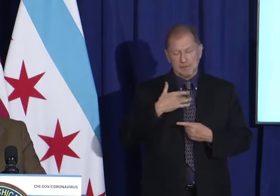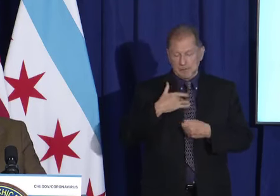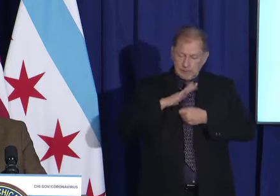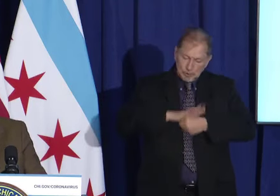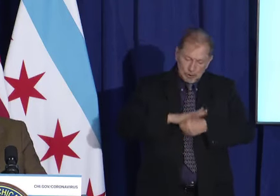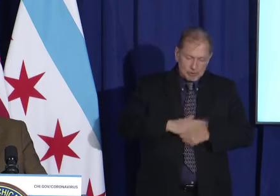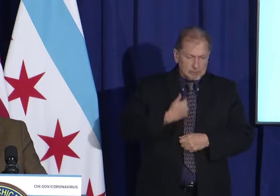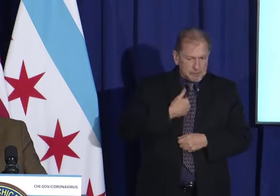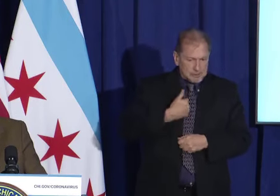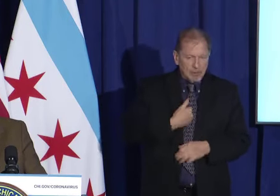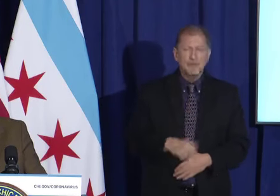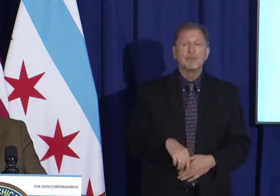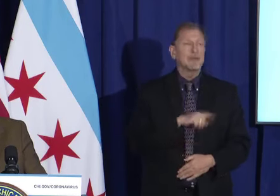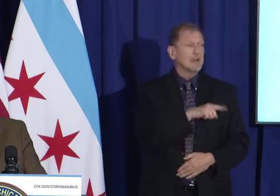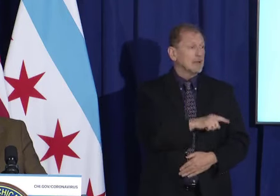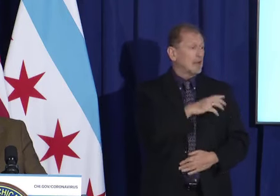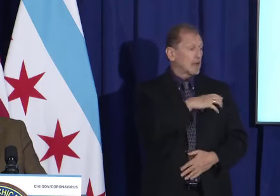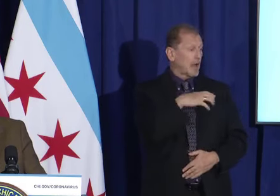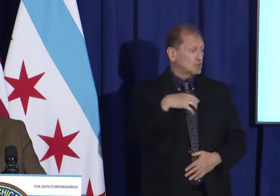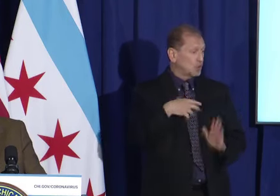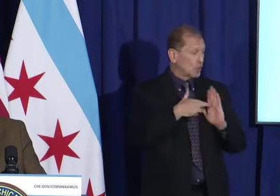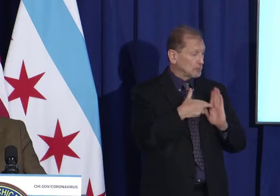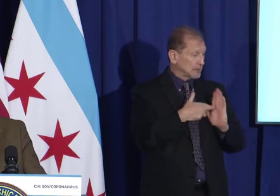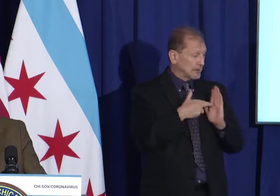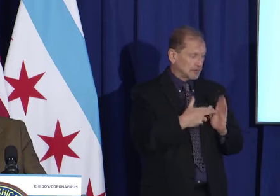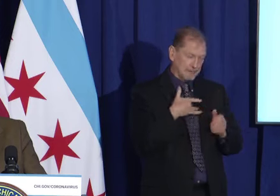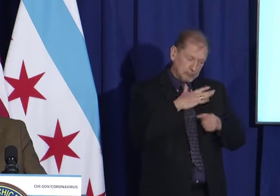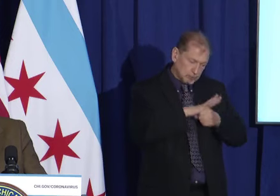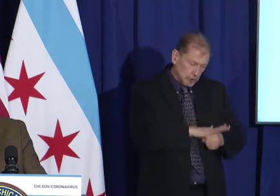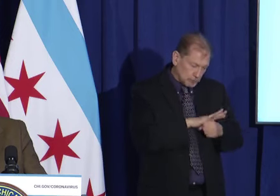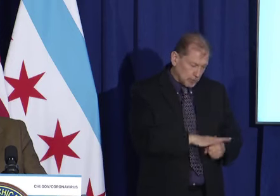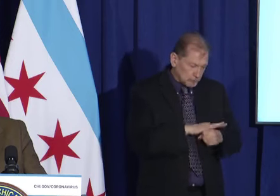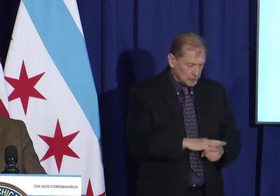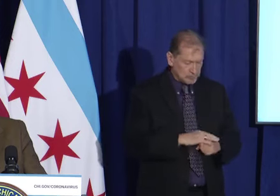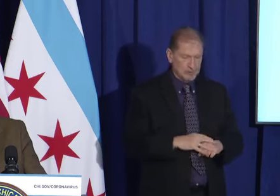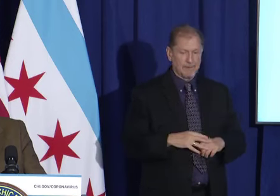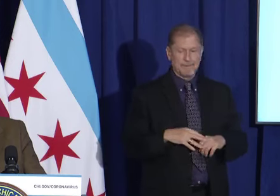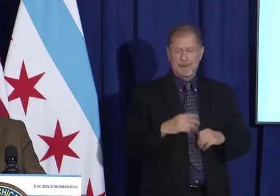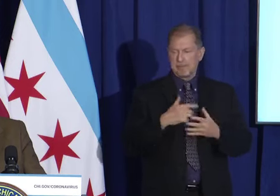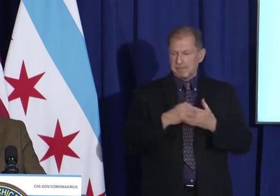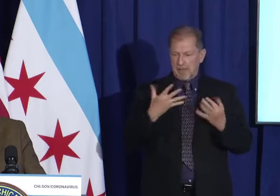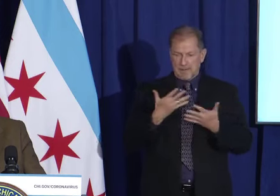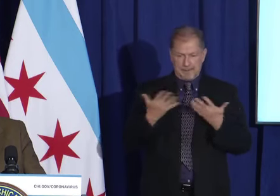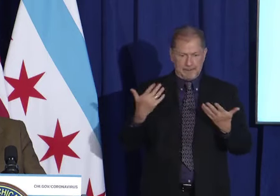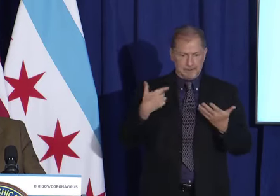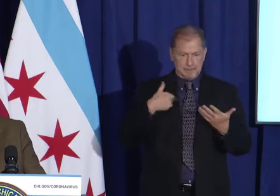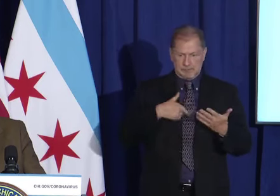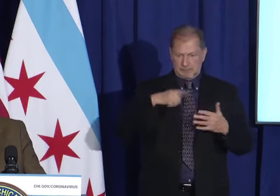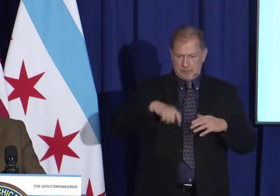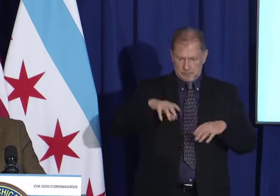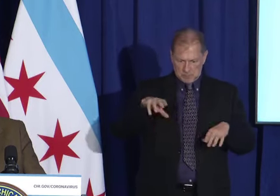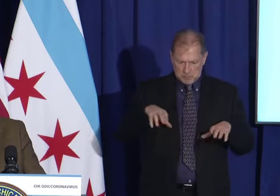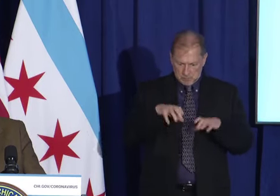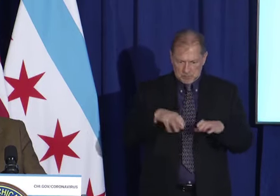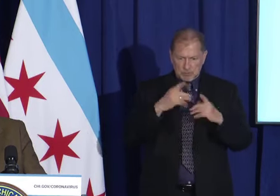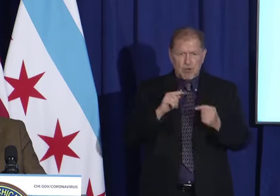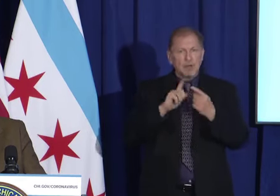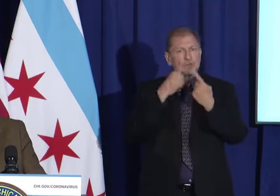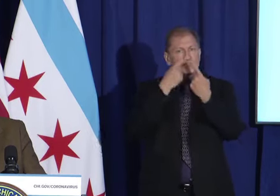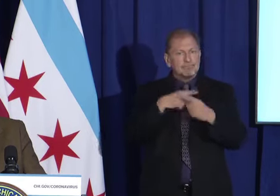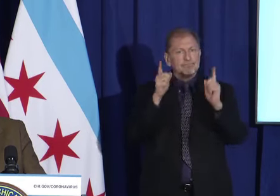city council. We've got a lot of things on our plate, a lot of things that we must do to break through,